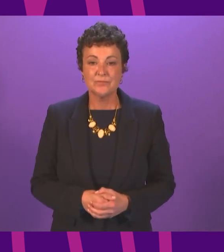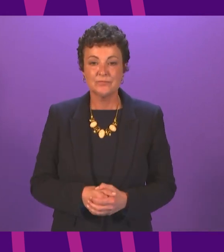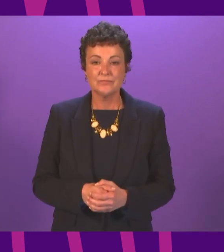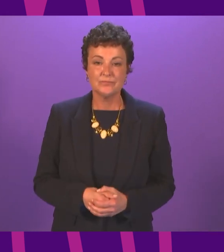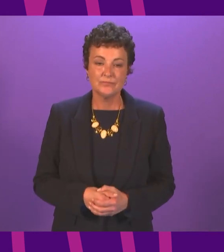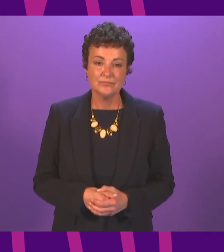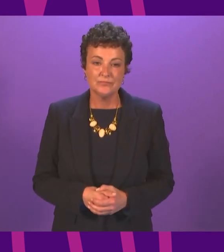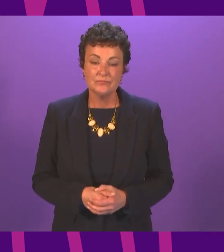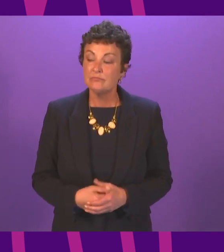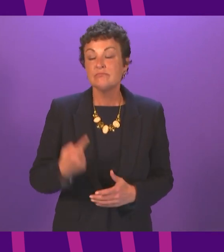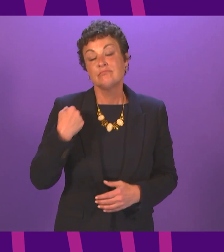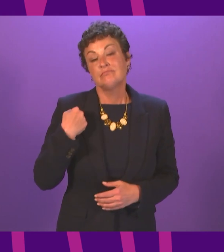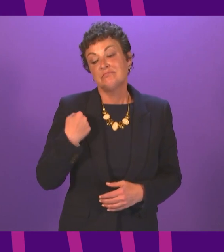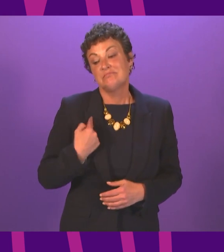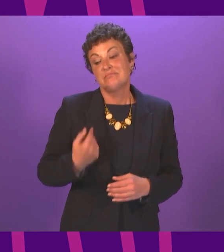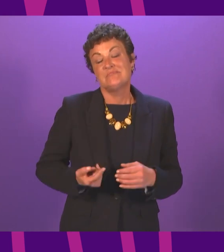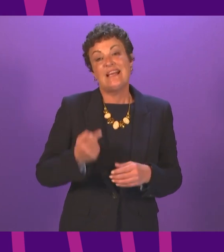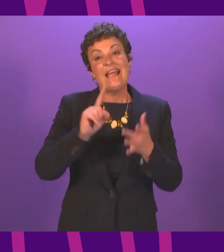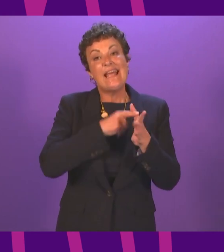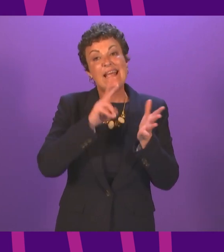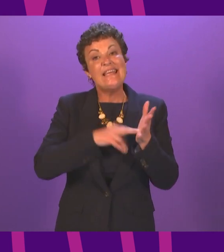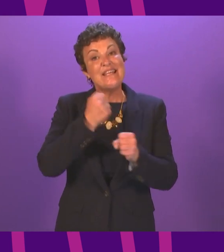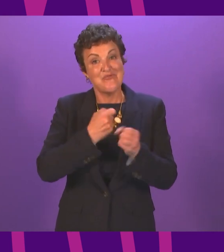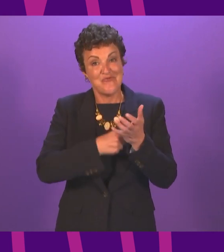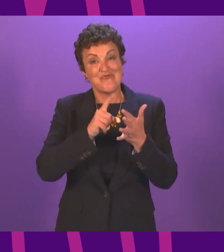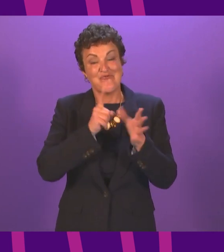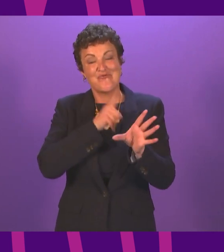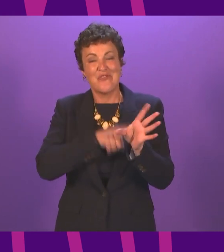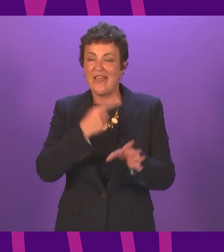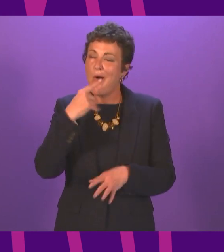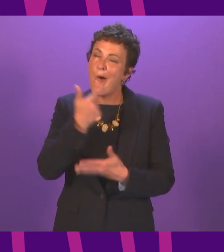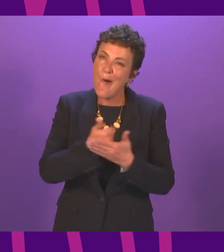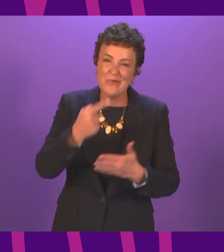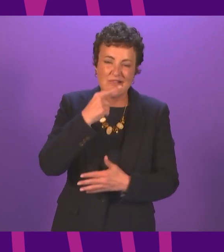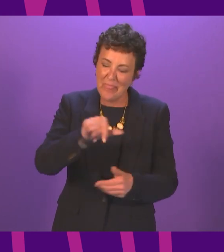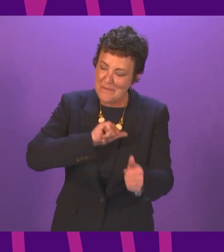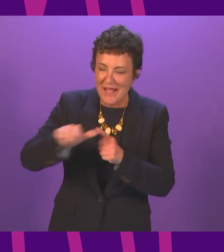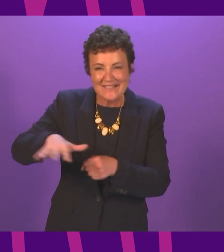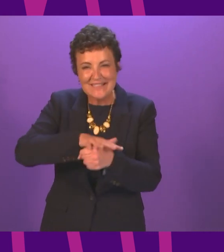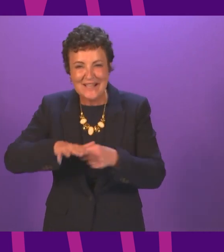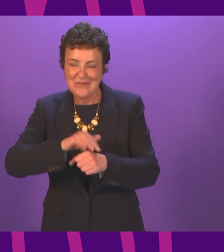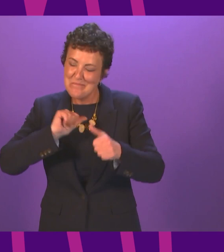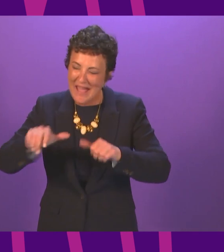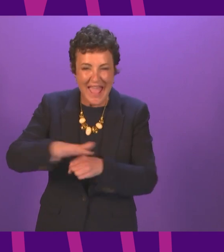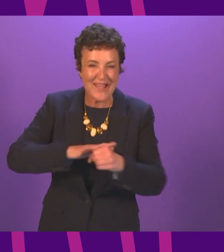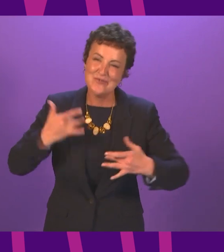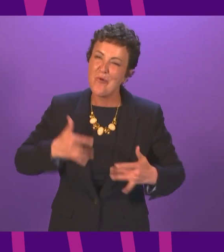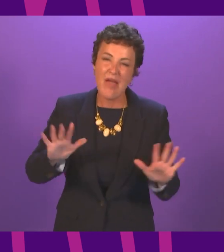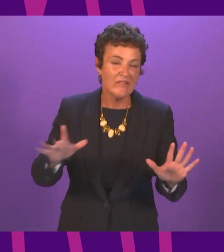my predecessor Ian Gray in his final speech said East Lowden was the best constituency best county and best part of Scotland in which to live